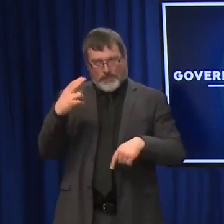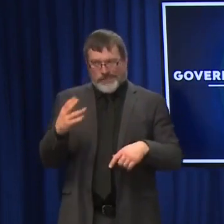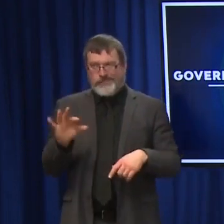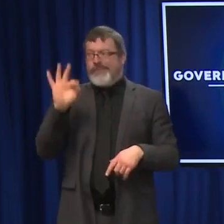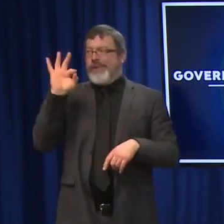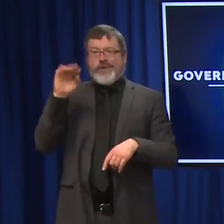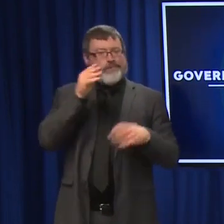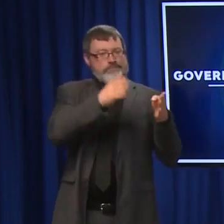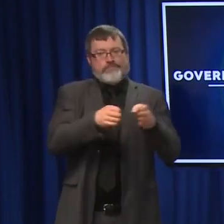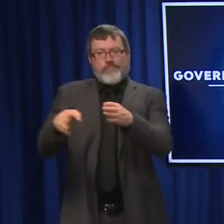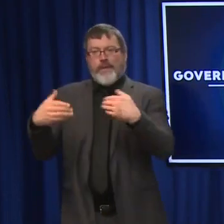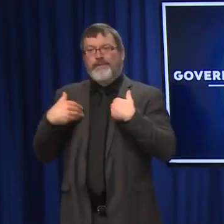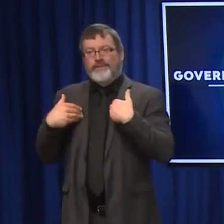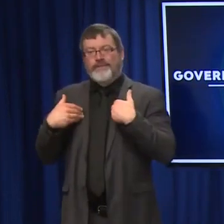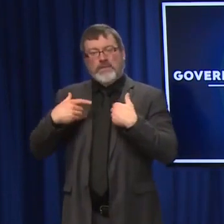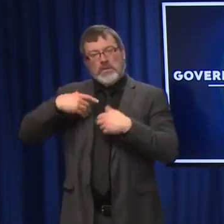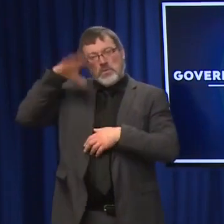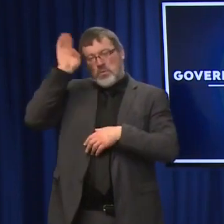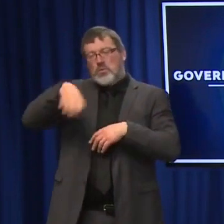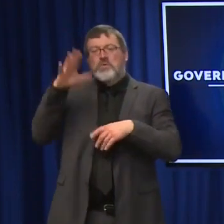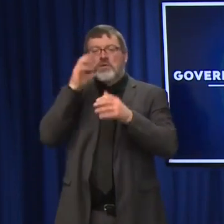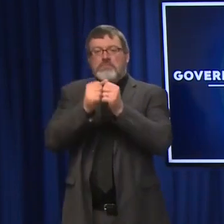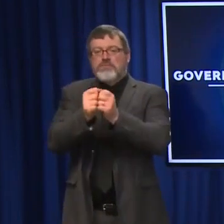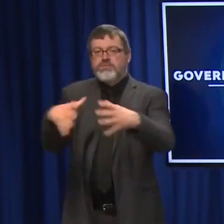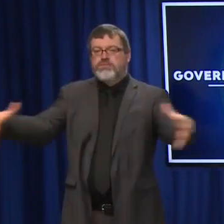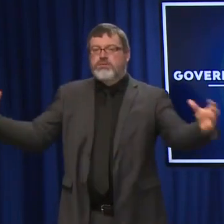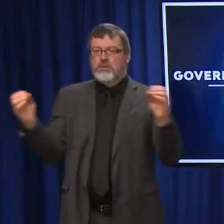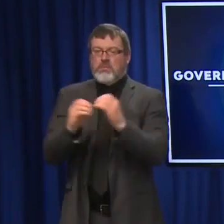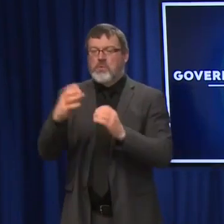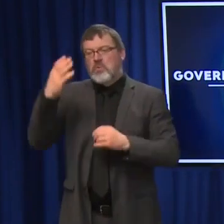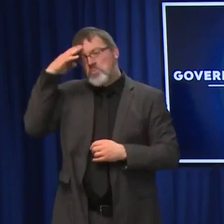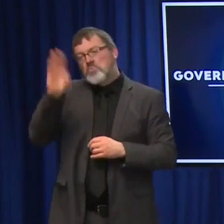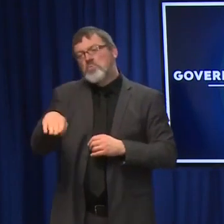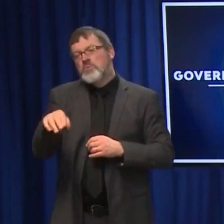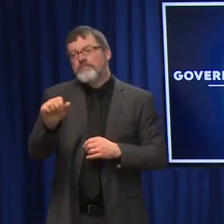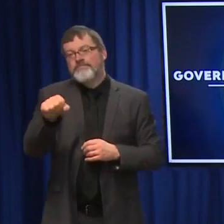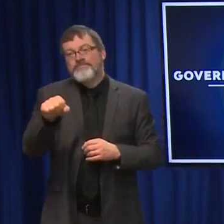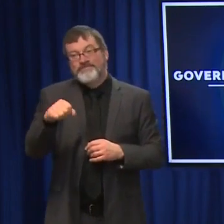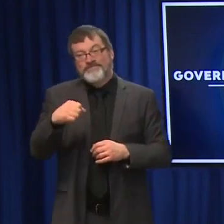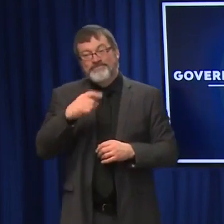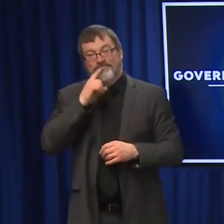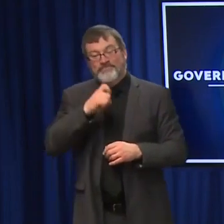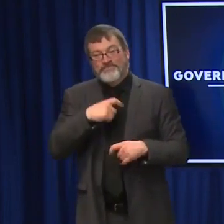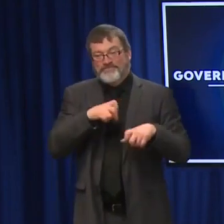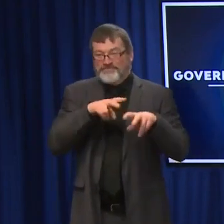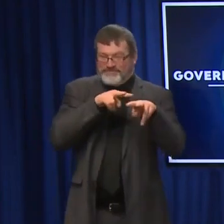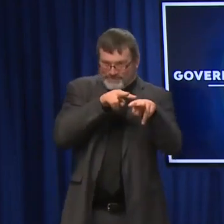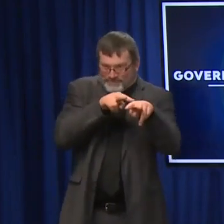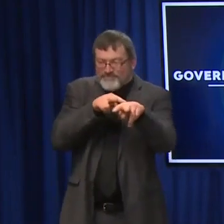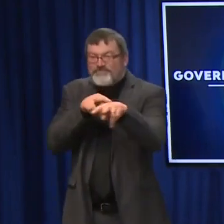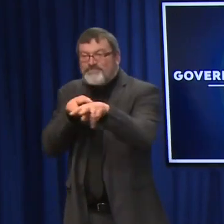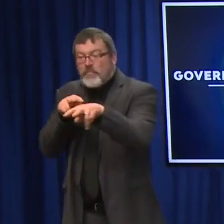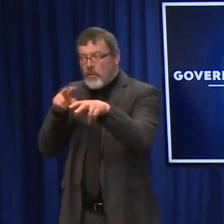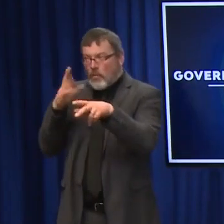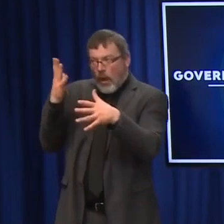going to see that number really skyrocket. So, you know, for me it's really about watching the hospitals, making sure that nurses and doctors have the resources